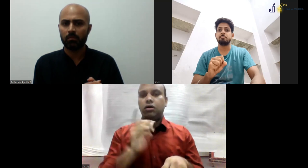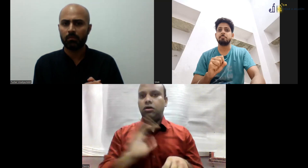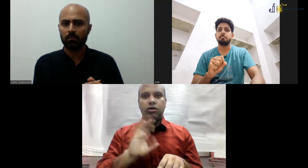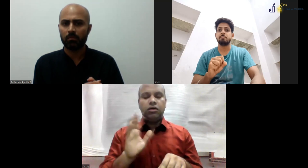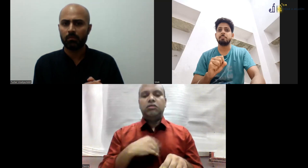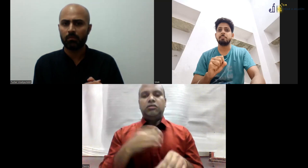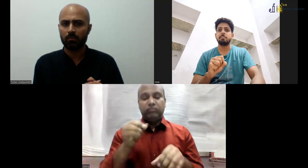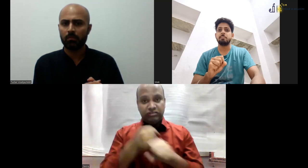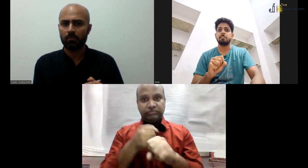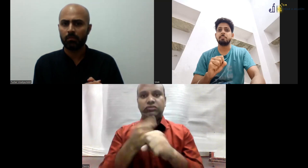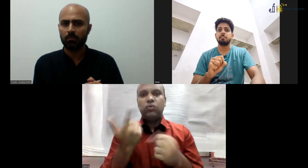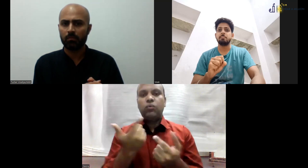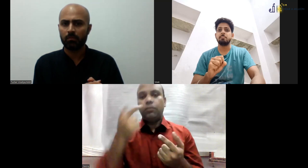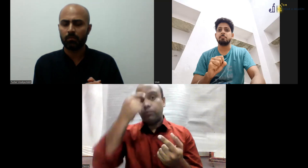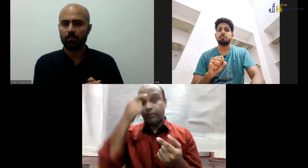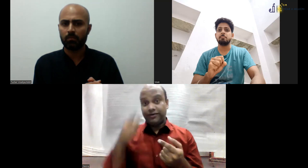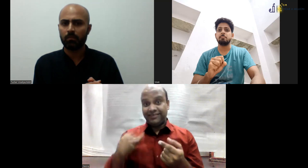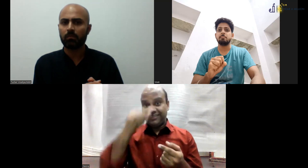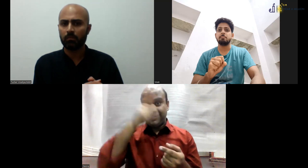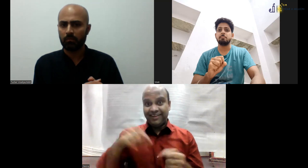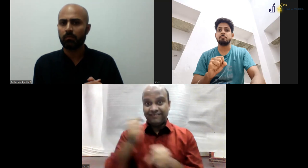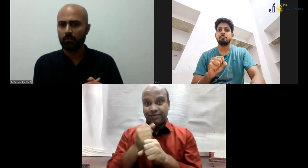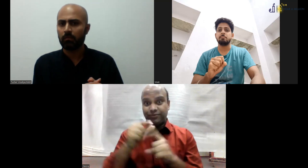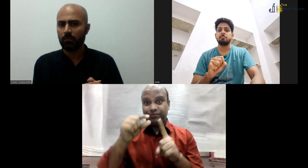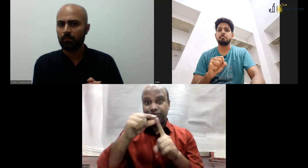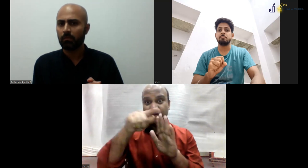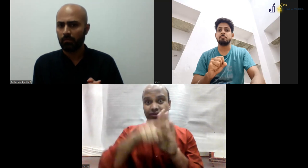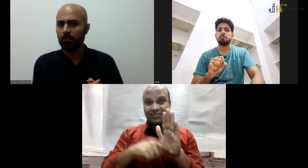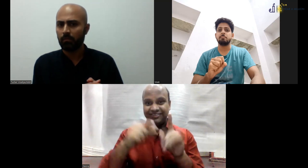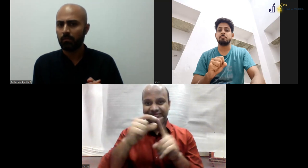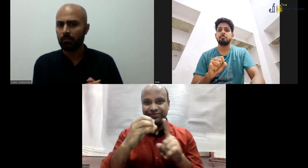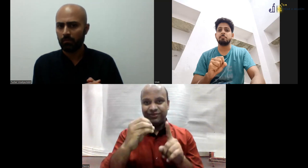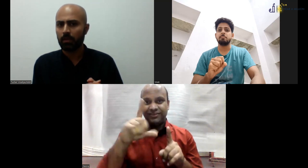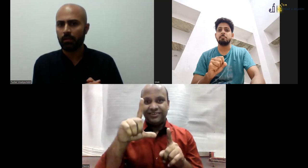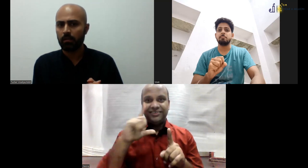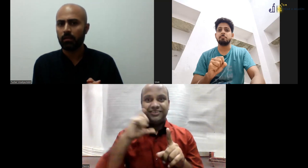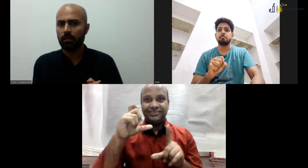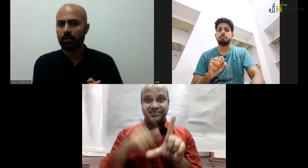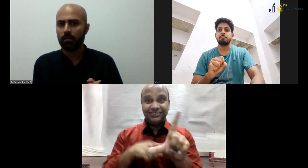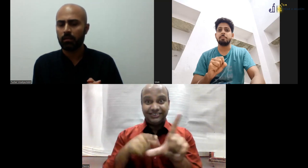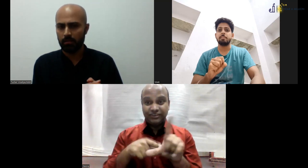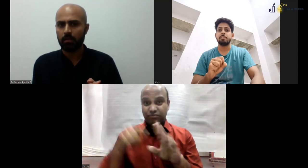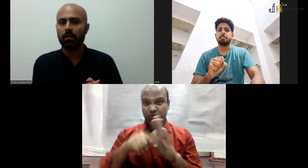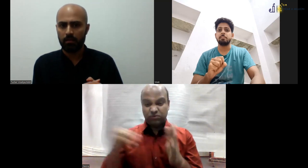not accepting, are reluctant to get a deaf teacher. We have to fight for it because the problem is, you know,